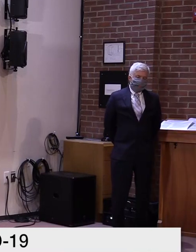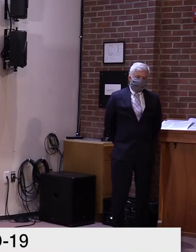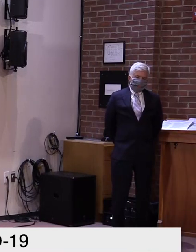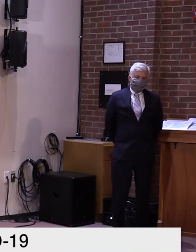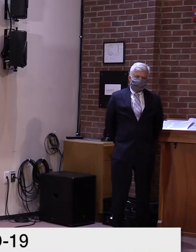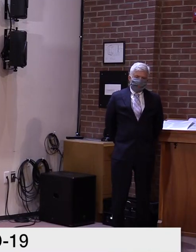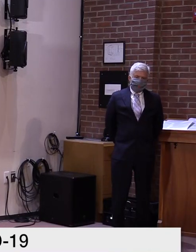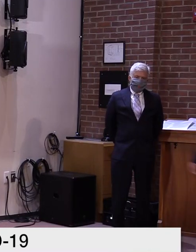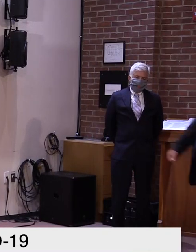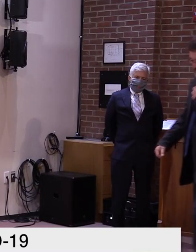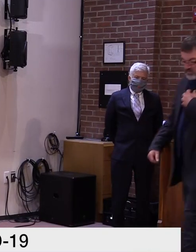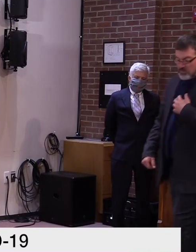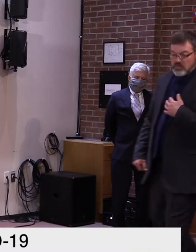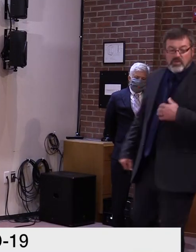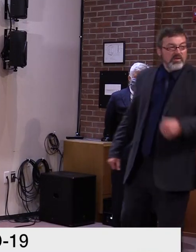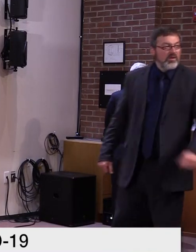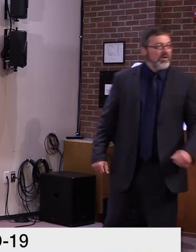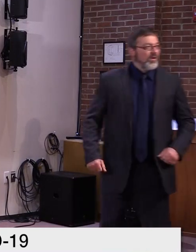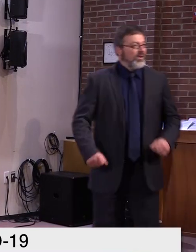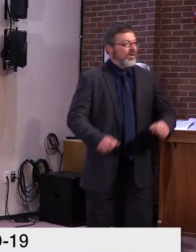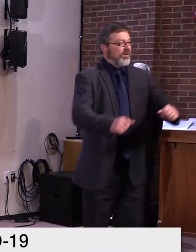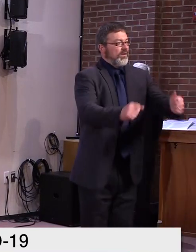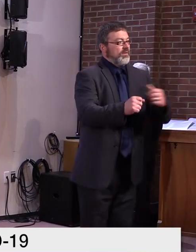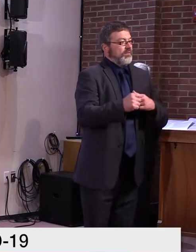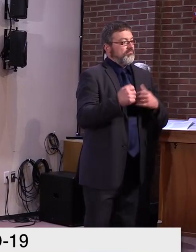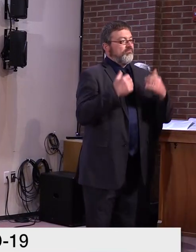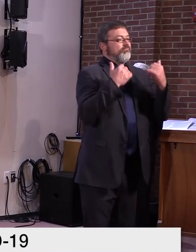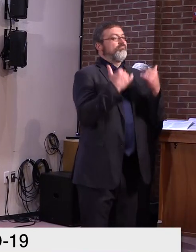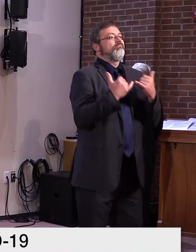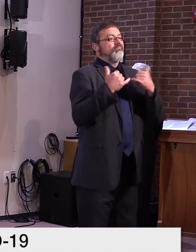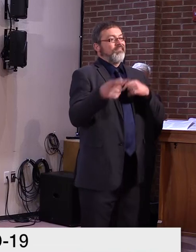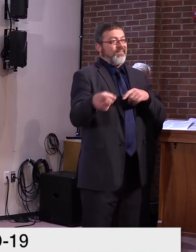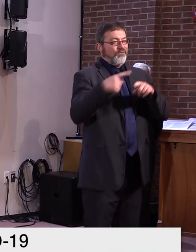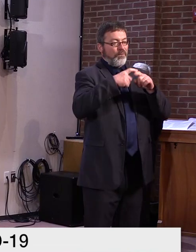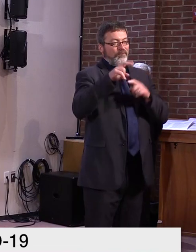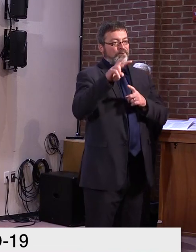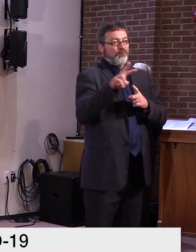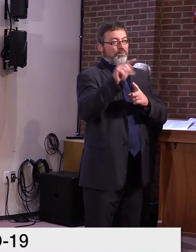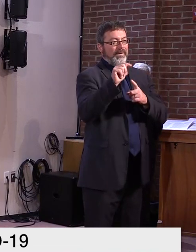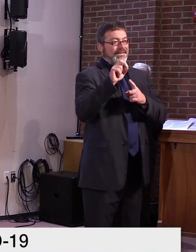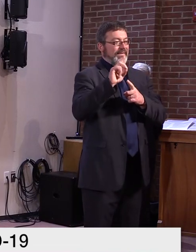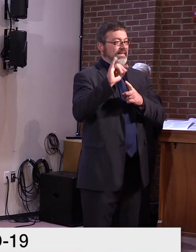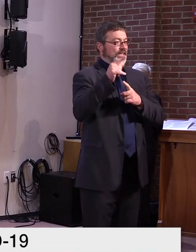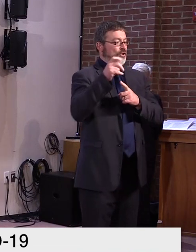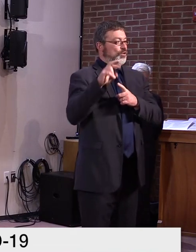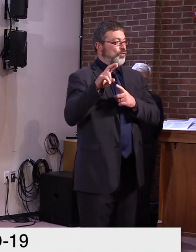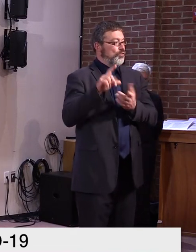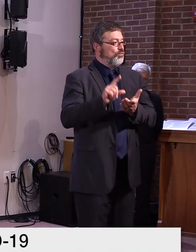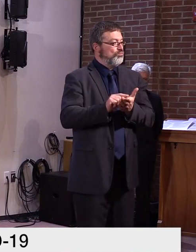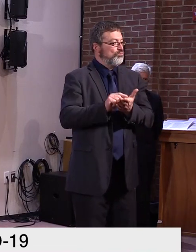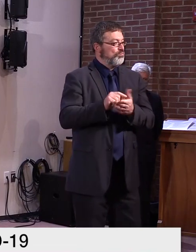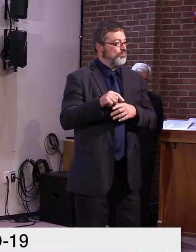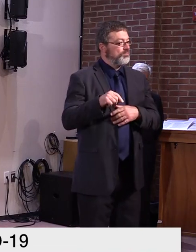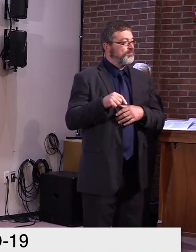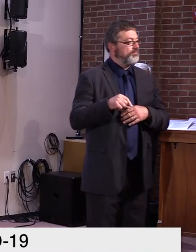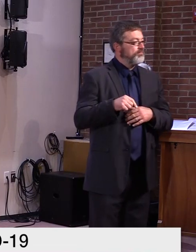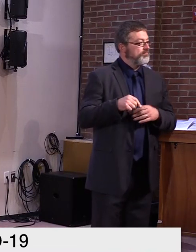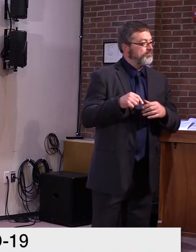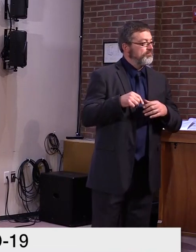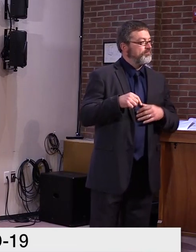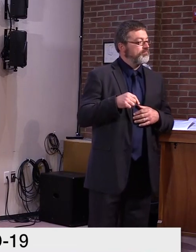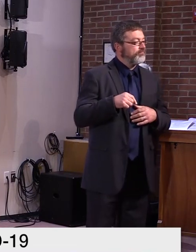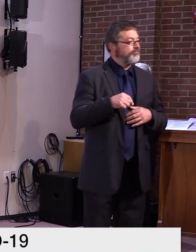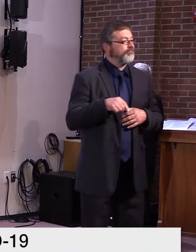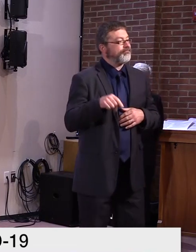Can you hear me? We can. Yeah. Um, we've heard from a couple of families that wanted to enroll in